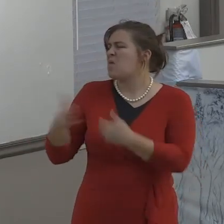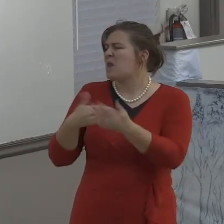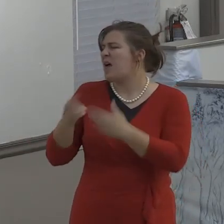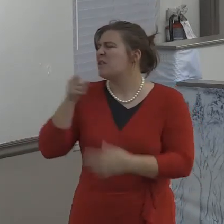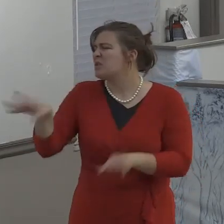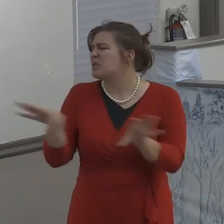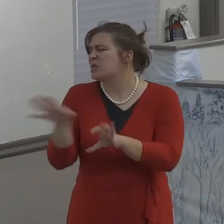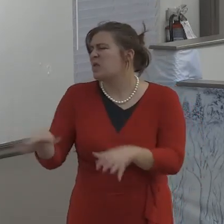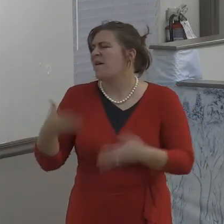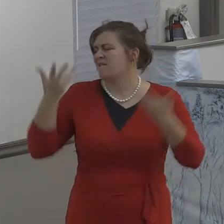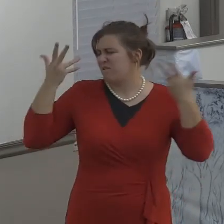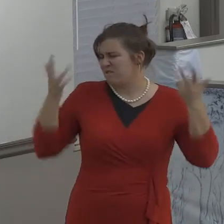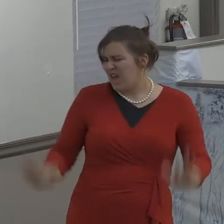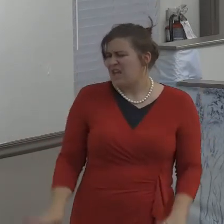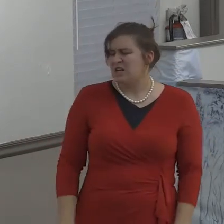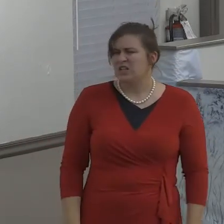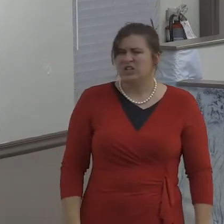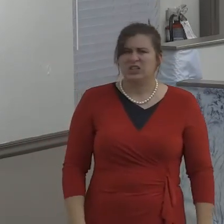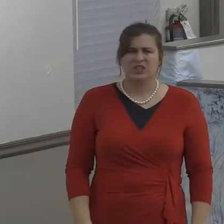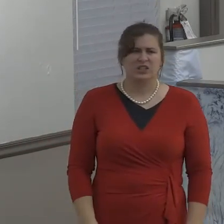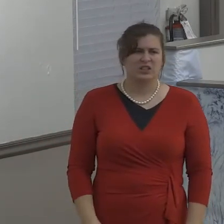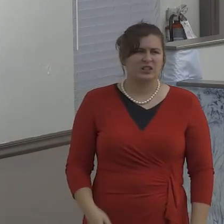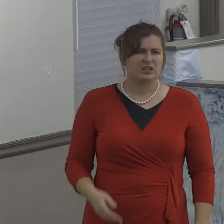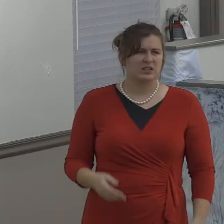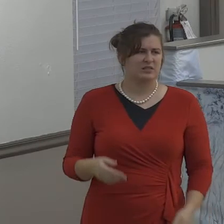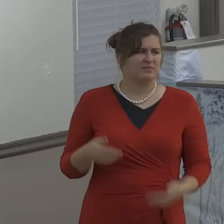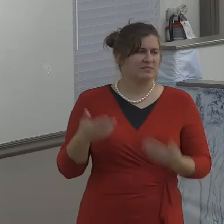they're in serious trouble with God.